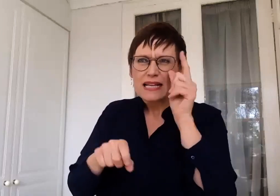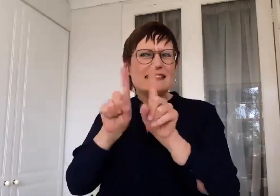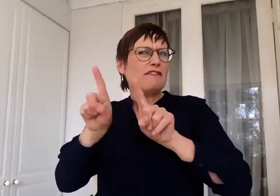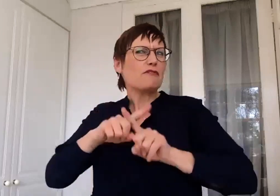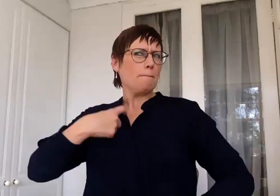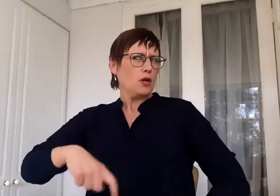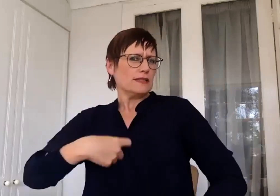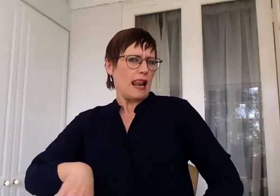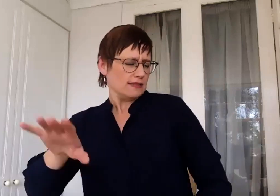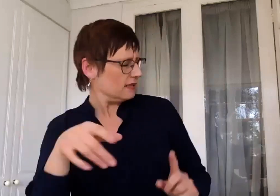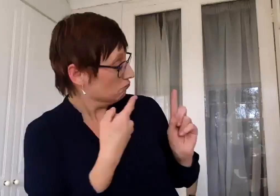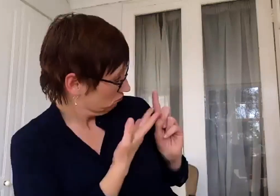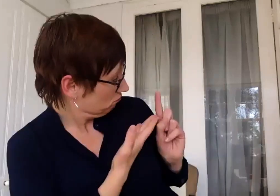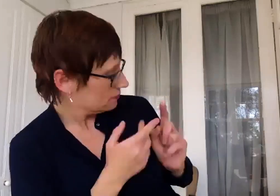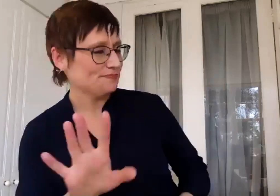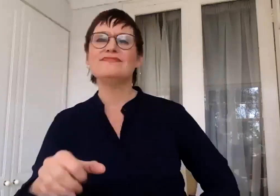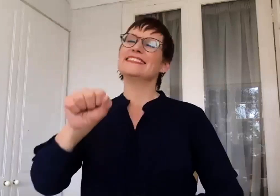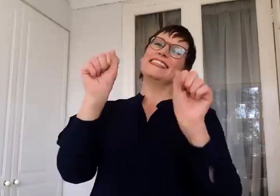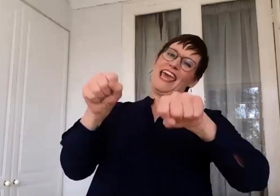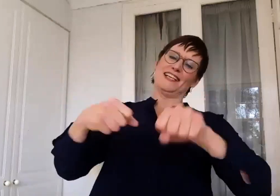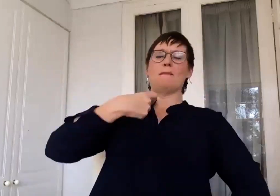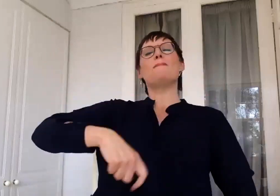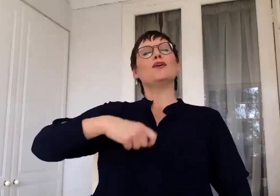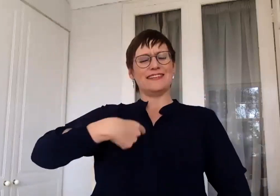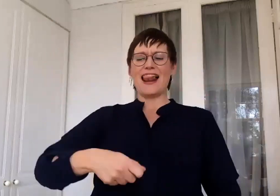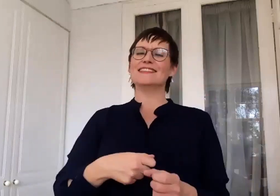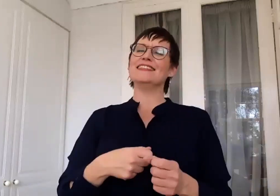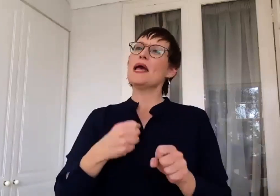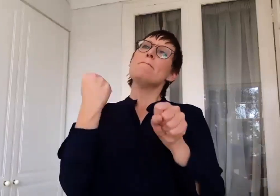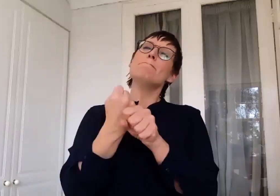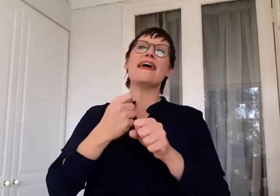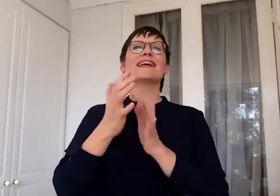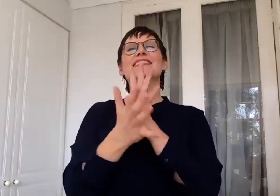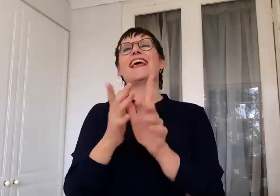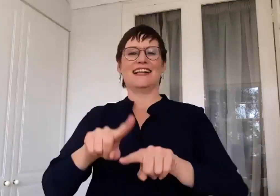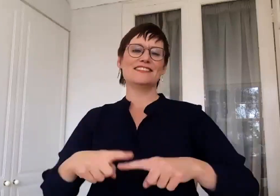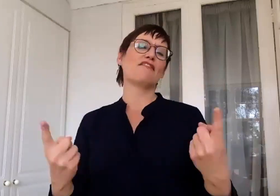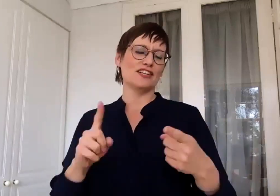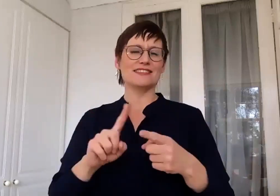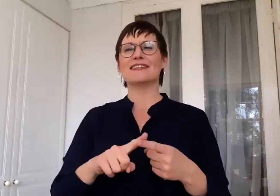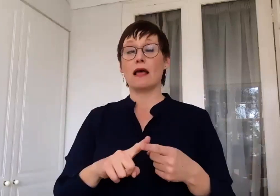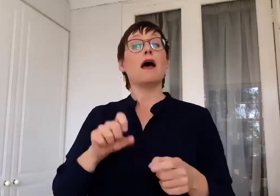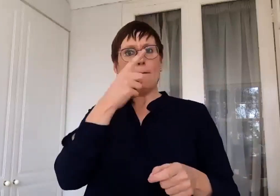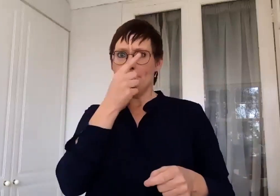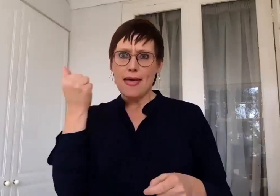I mean, definitely your personality differences. There are definitely gender differences, sexual orientation differences,